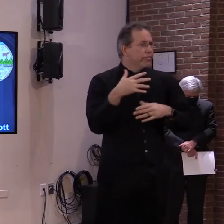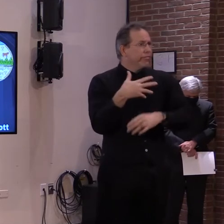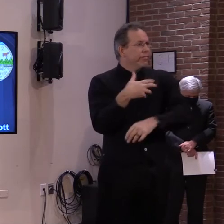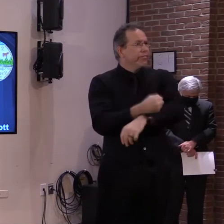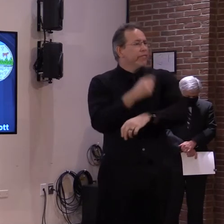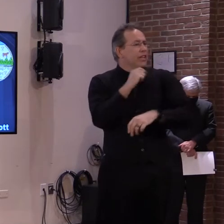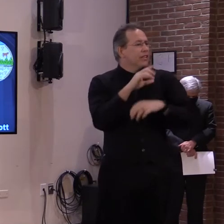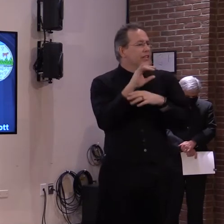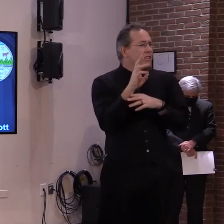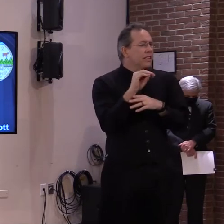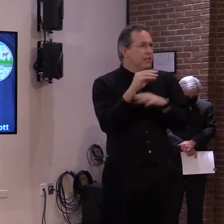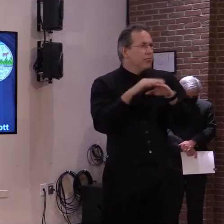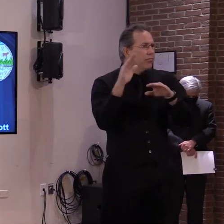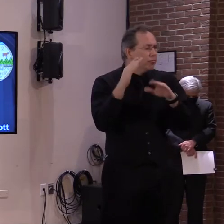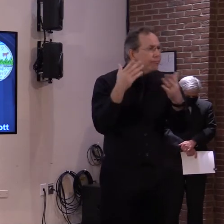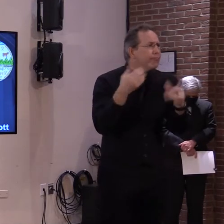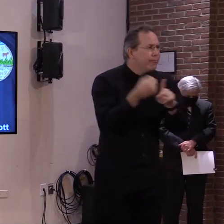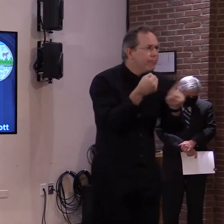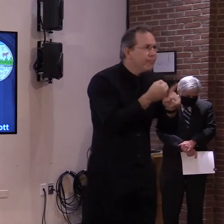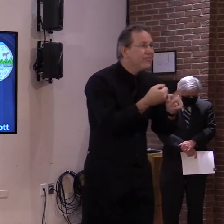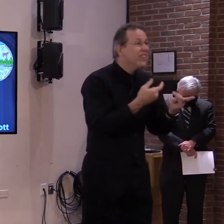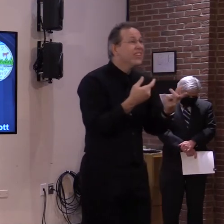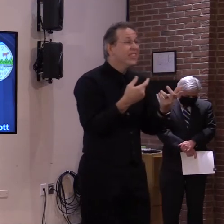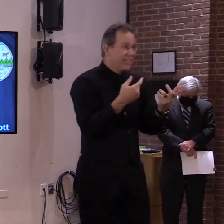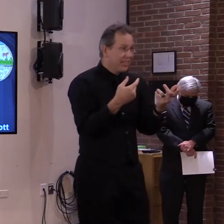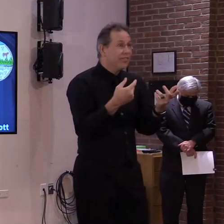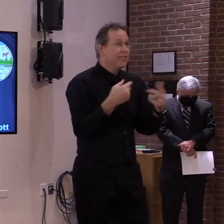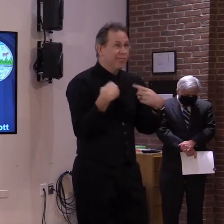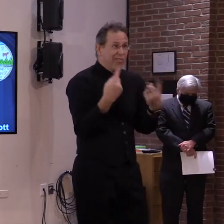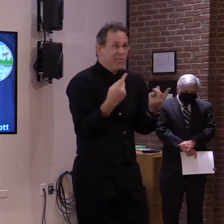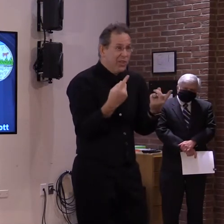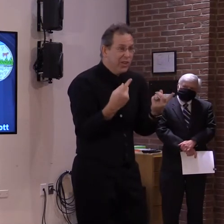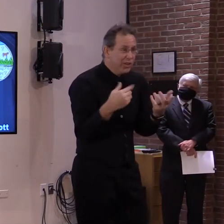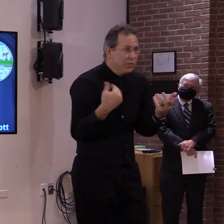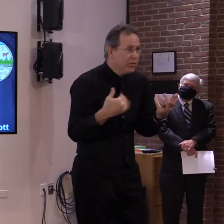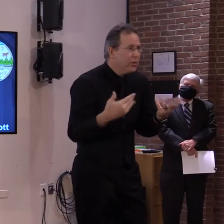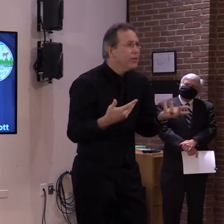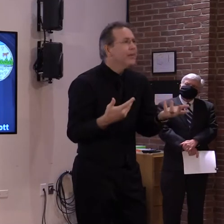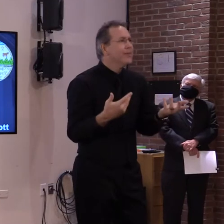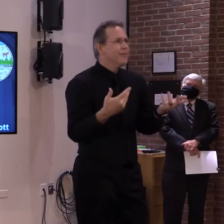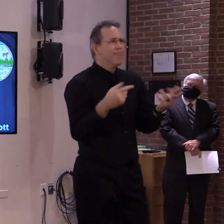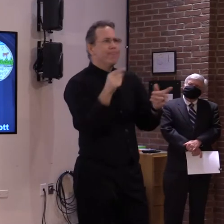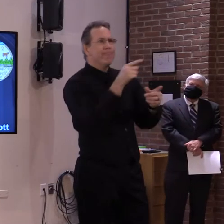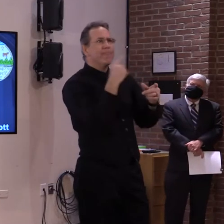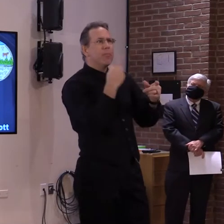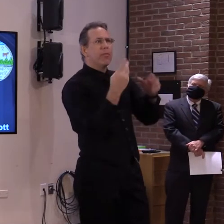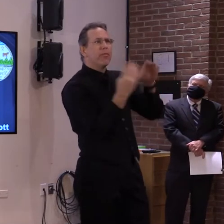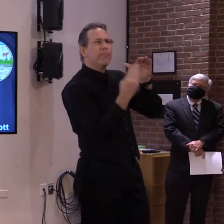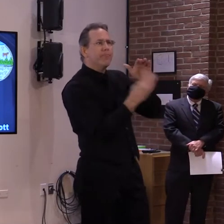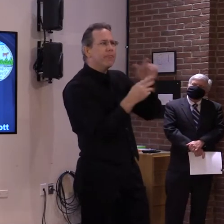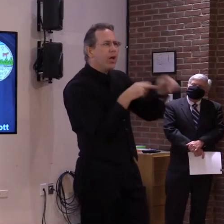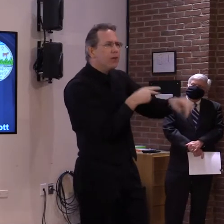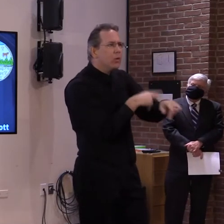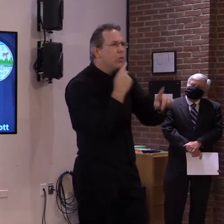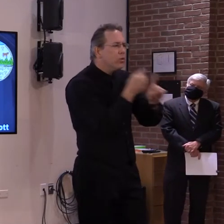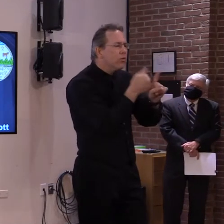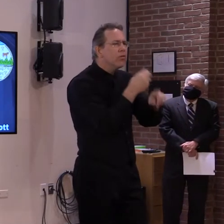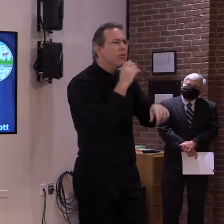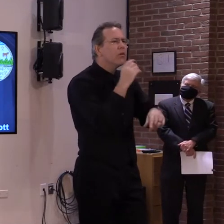92% of Vermont's COVID hospitalizations have been people over the age of 60.